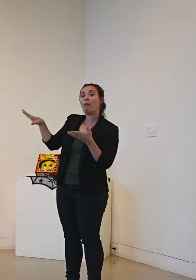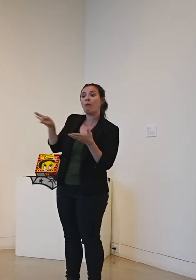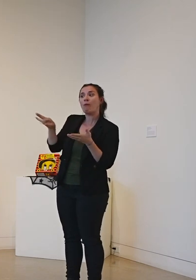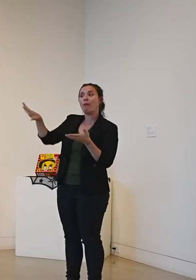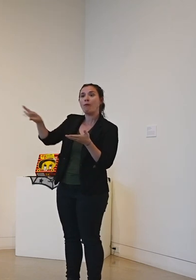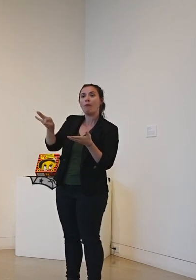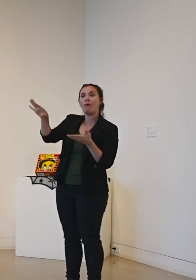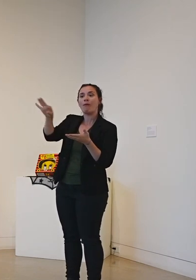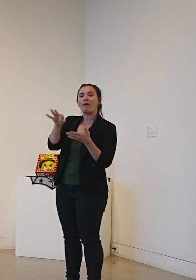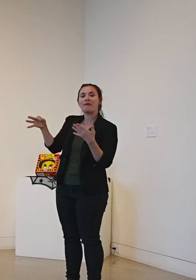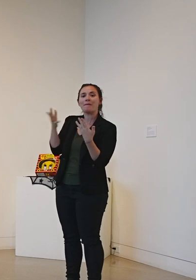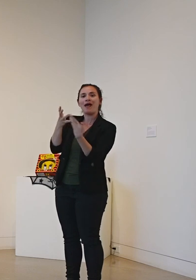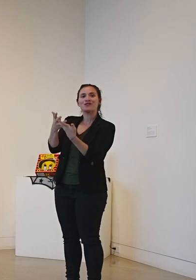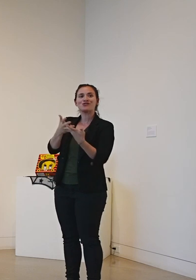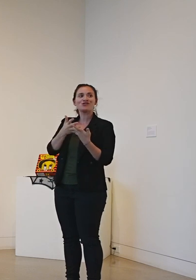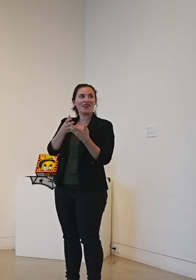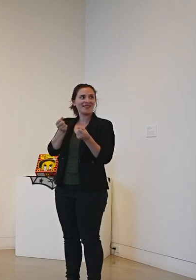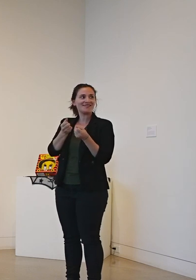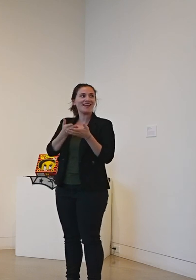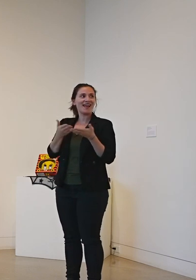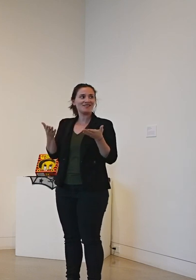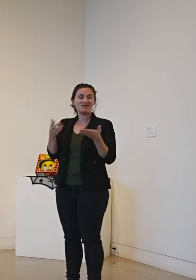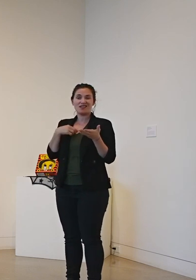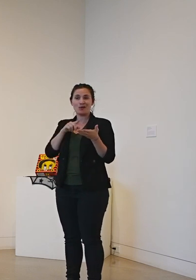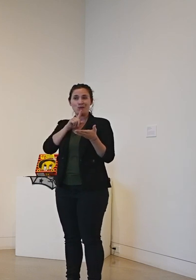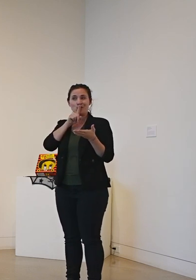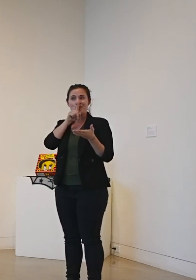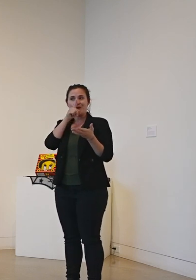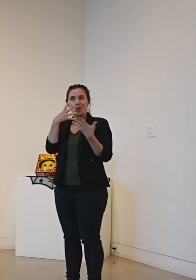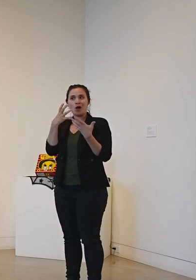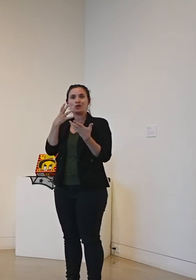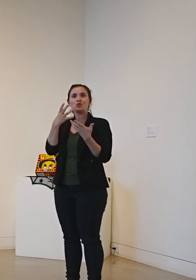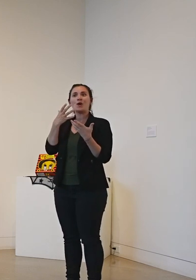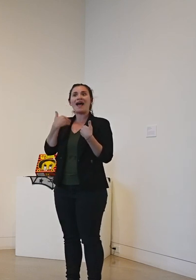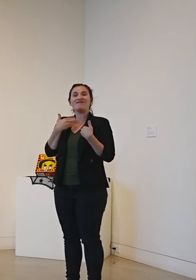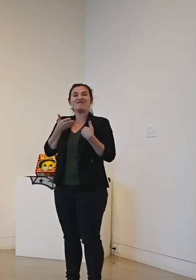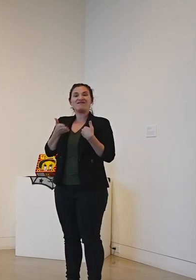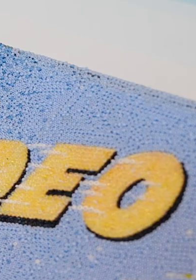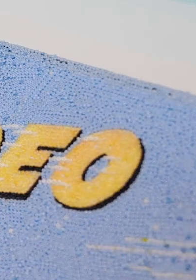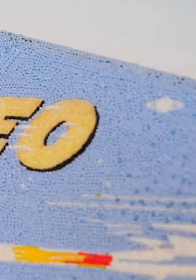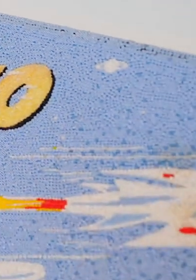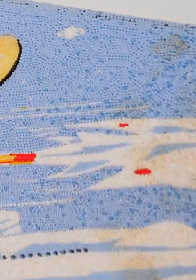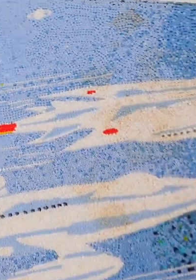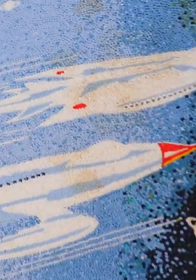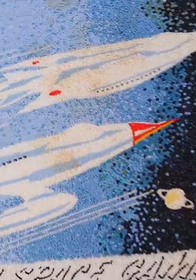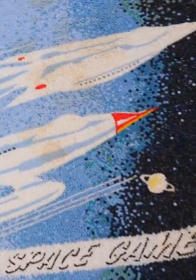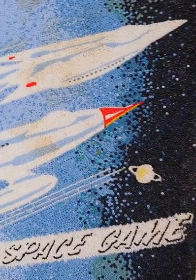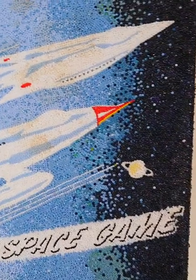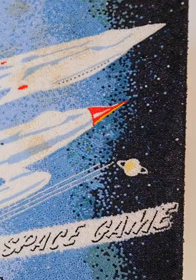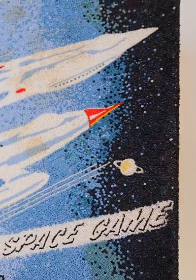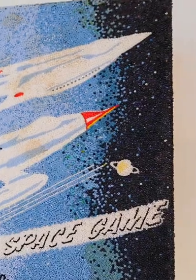go with it and I really wanted to be the cake But it was just getting too crowded